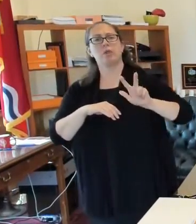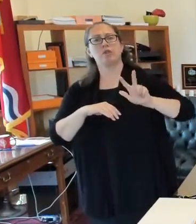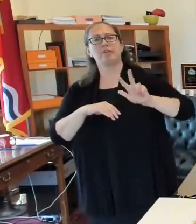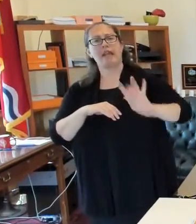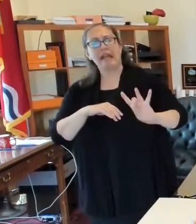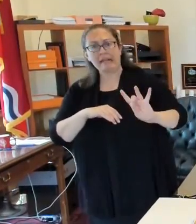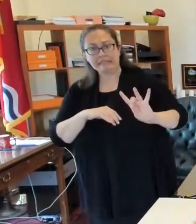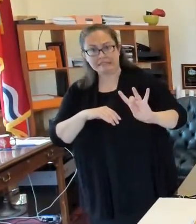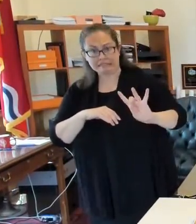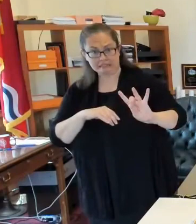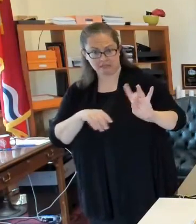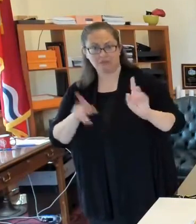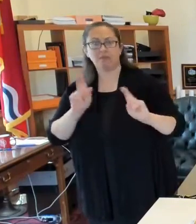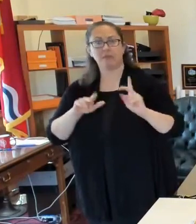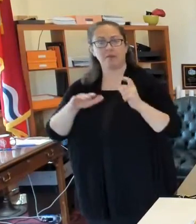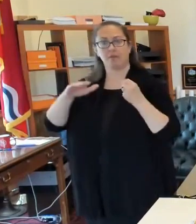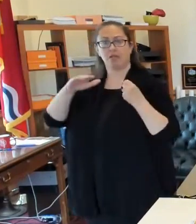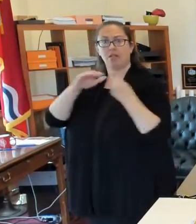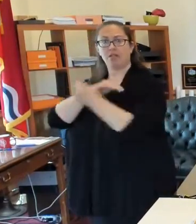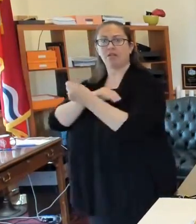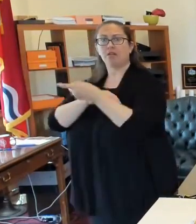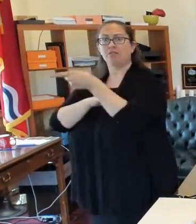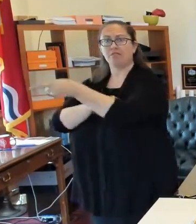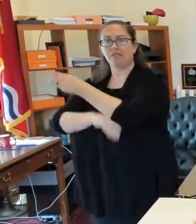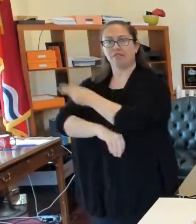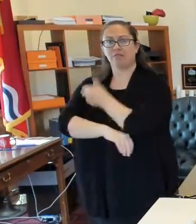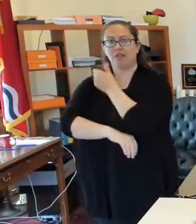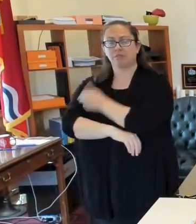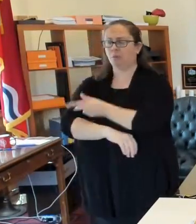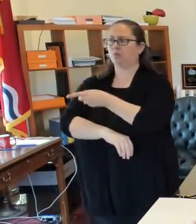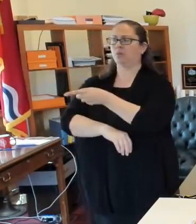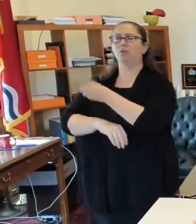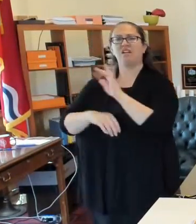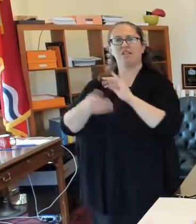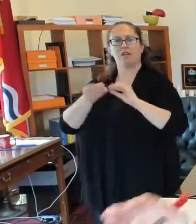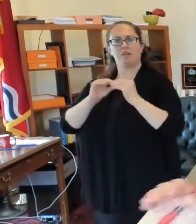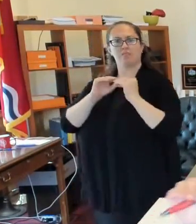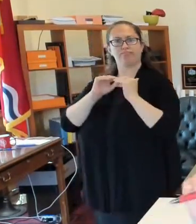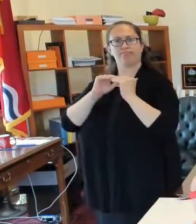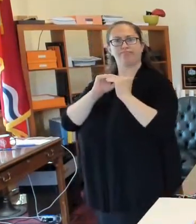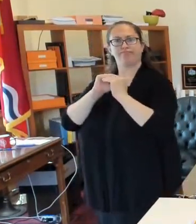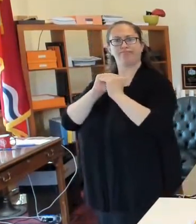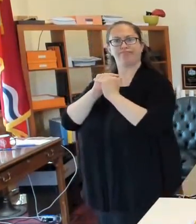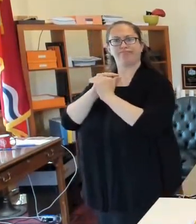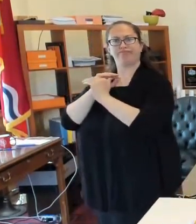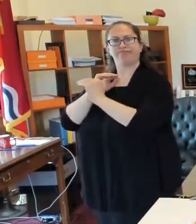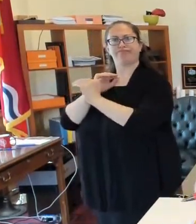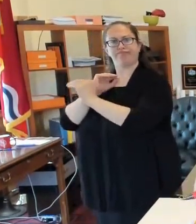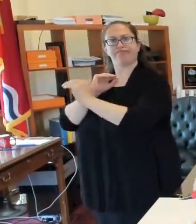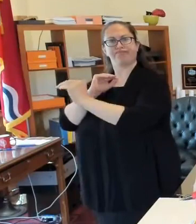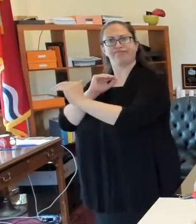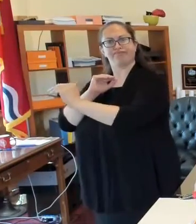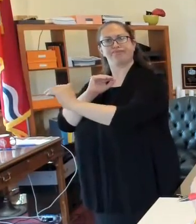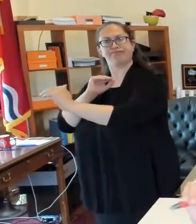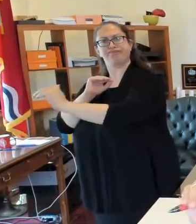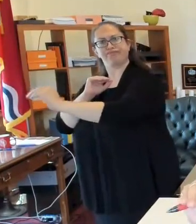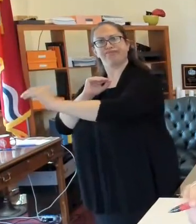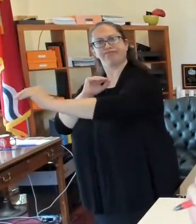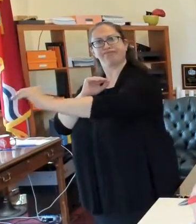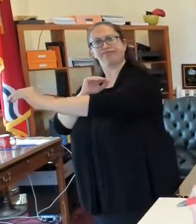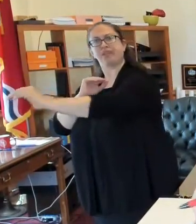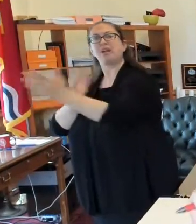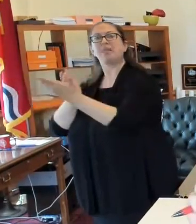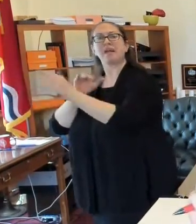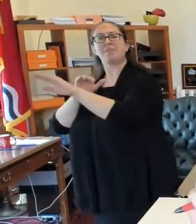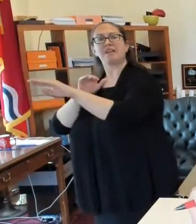that were in the hospital. That has been a really consistent number. In fact, it's looks like it's plateauing or maybe even